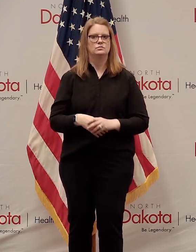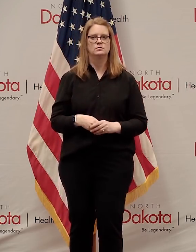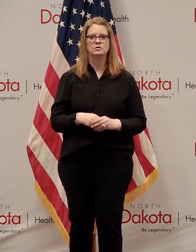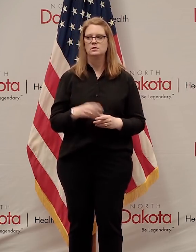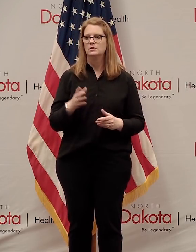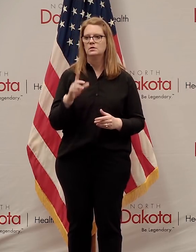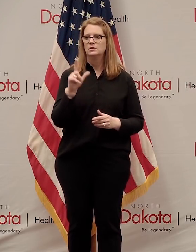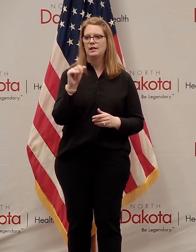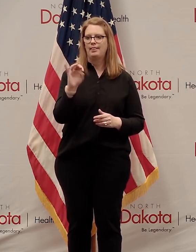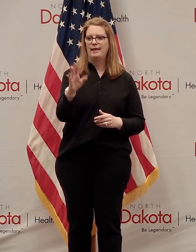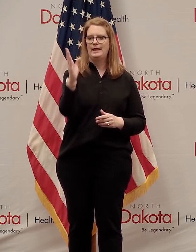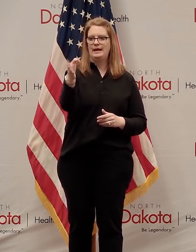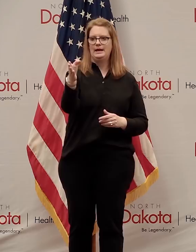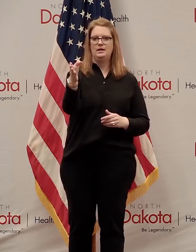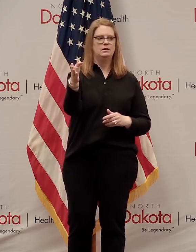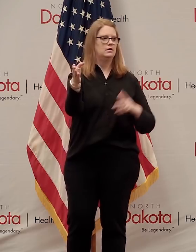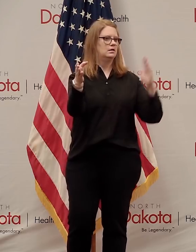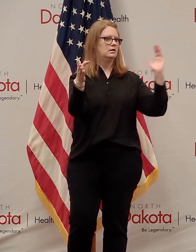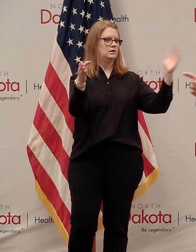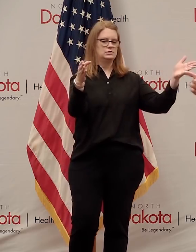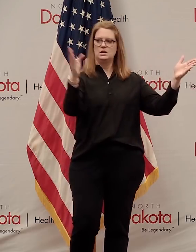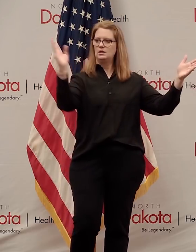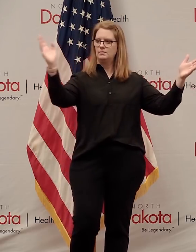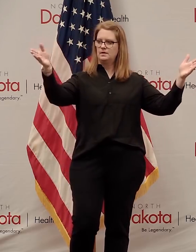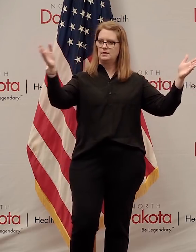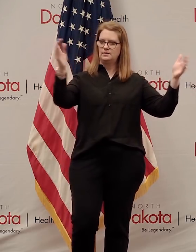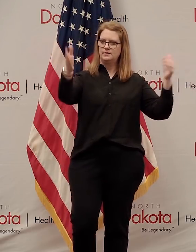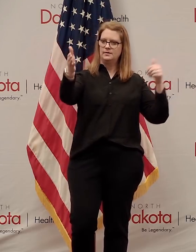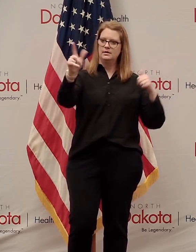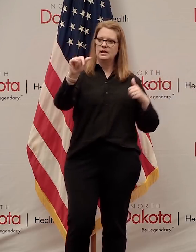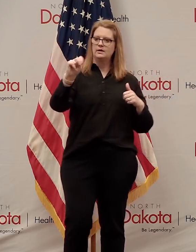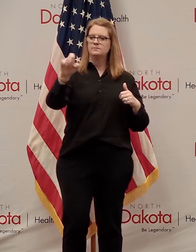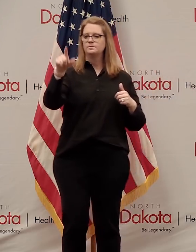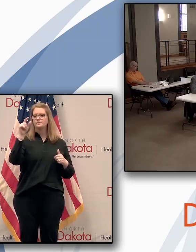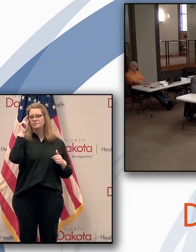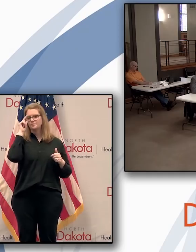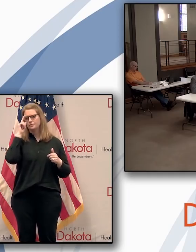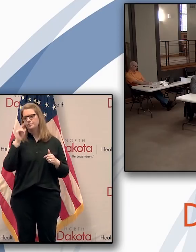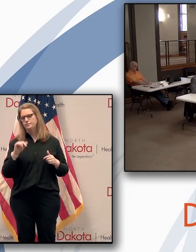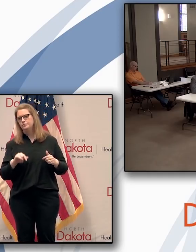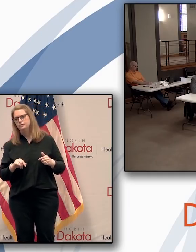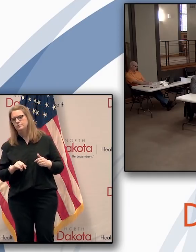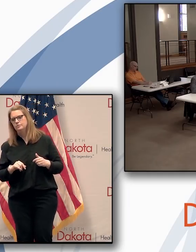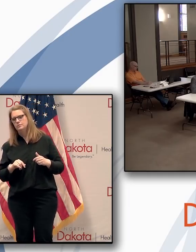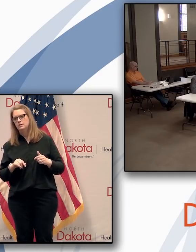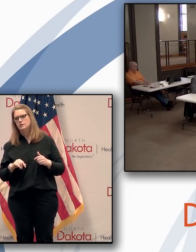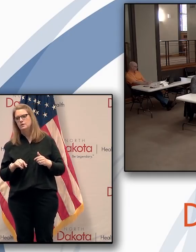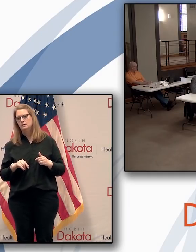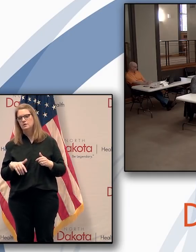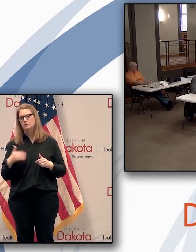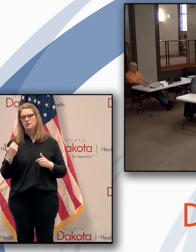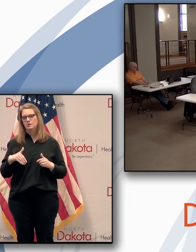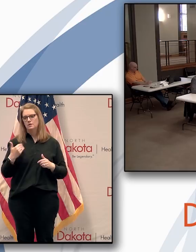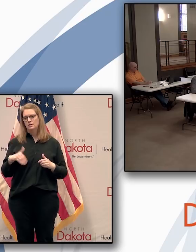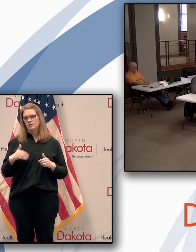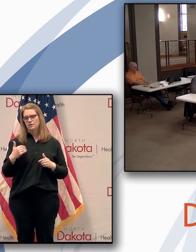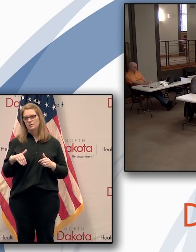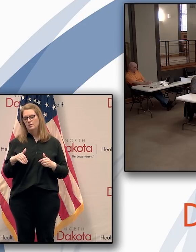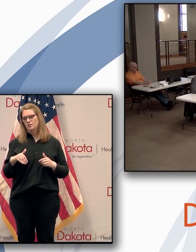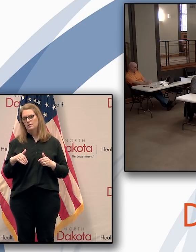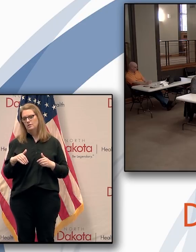Okay. I'm going to go lane and then, and then back over to Jacob and then to online. Governor, since we had a ton of tests